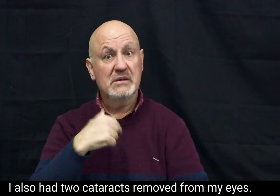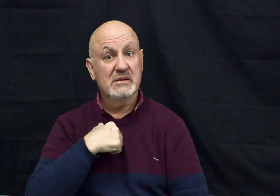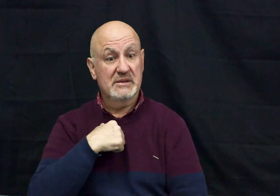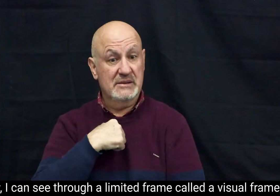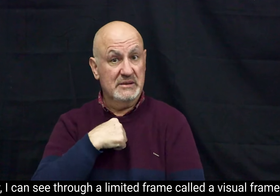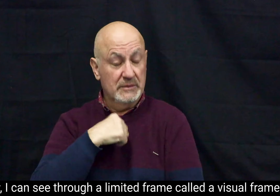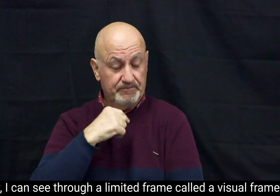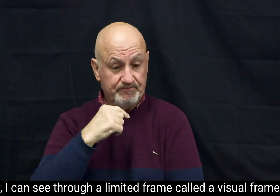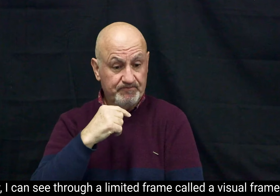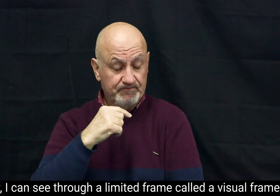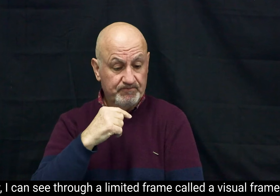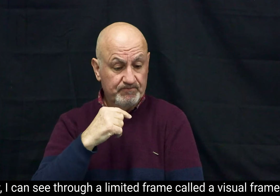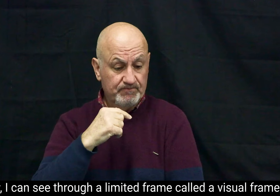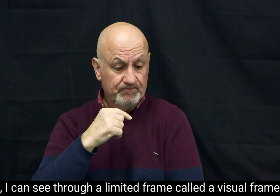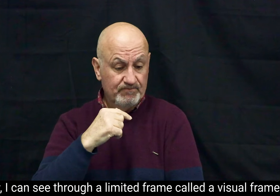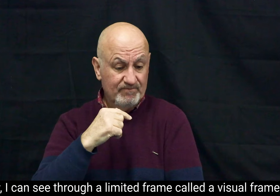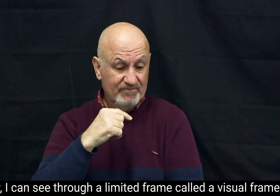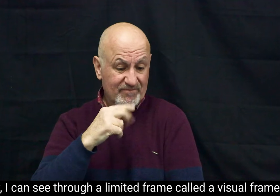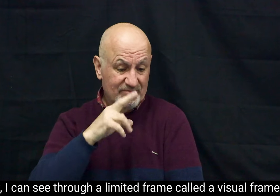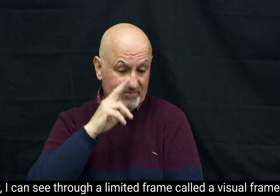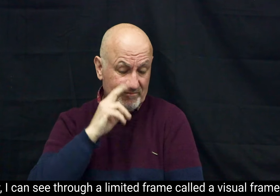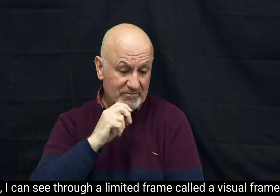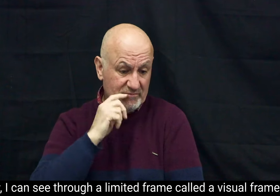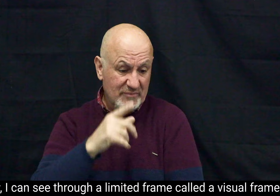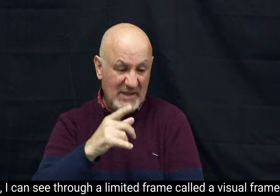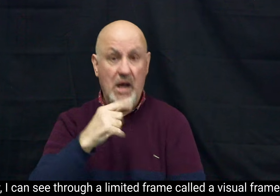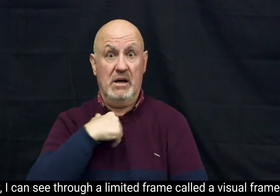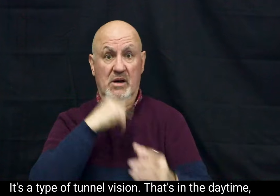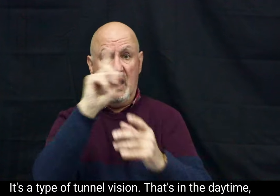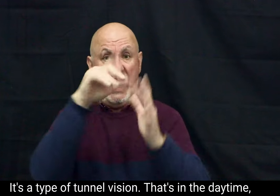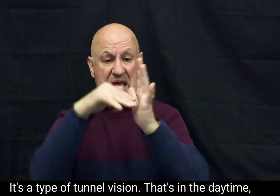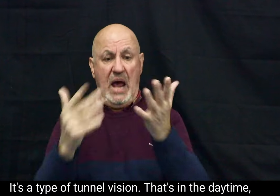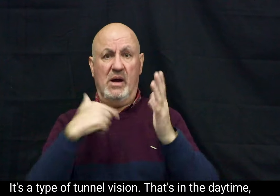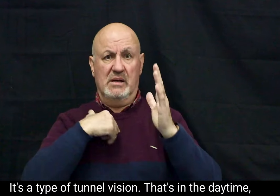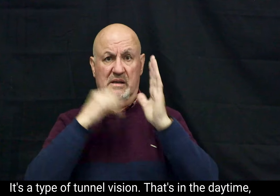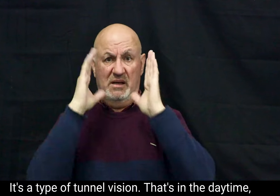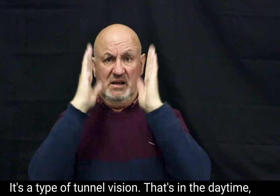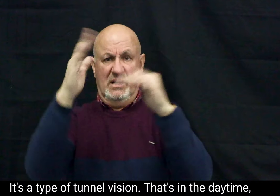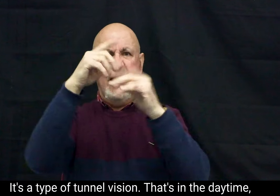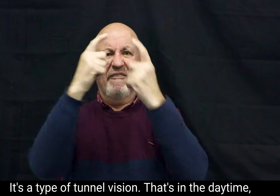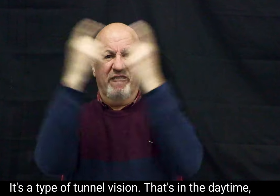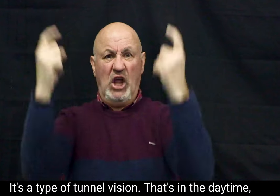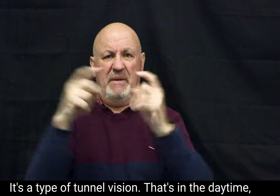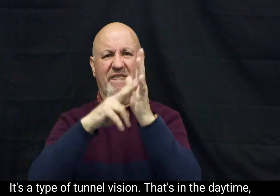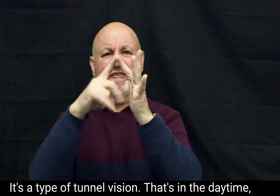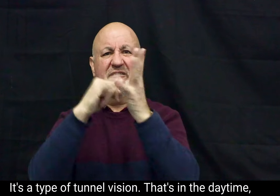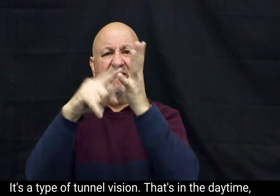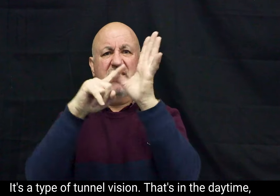Now, I can see through a limited frame, called a visual frame. It's a type of tunnel vision. That's in the daytime.